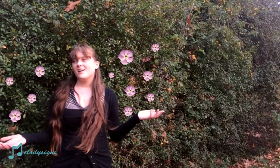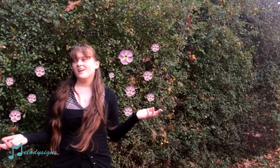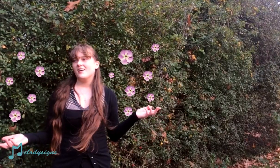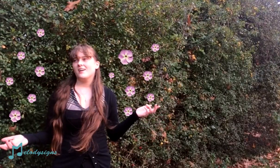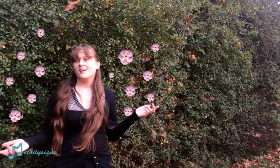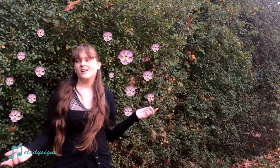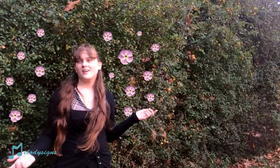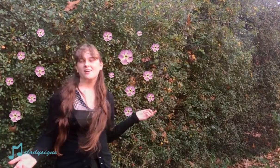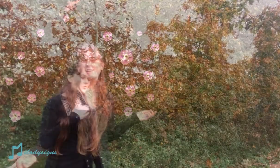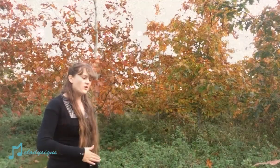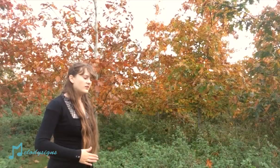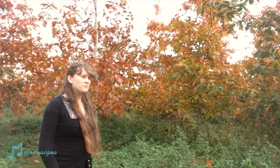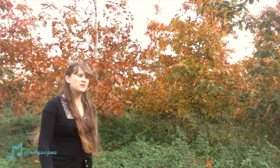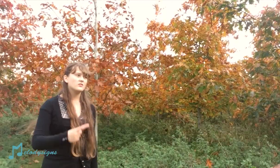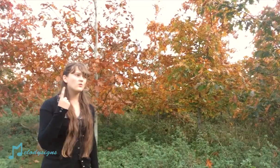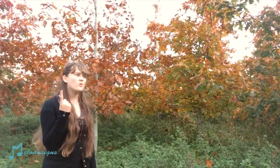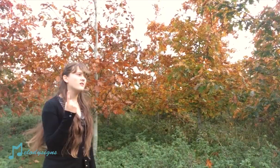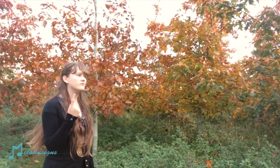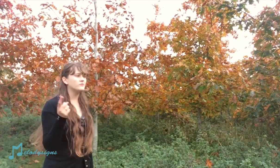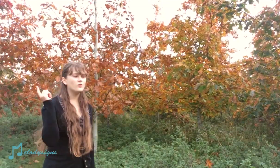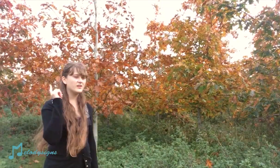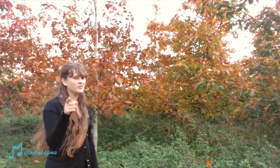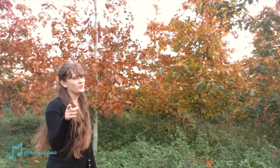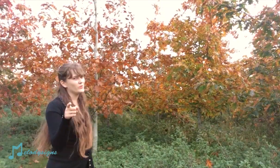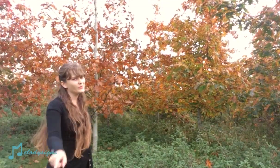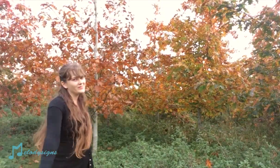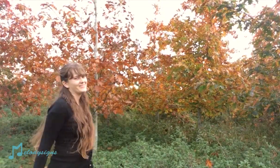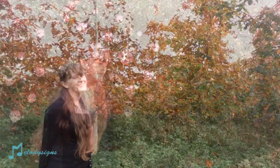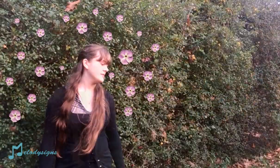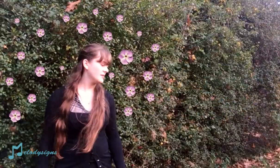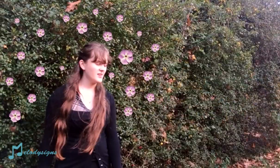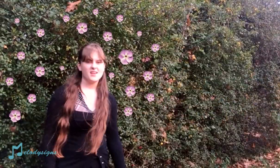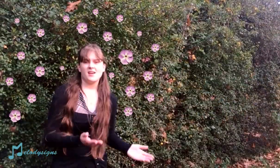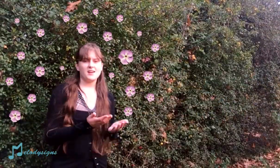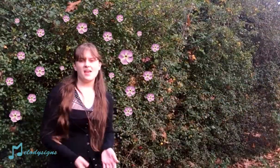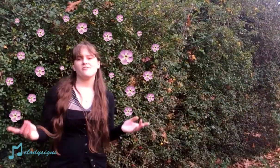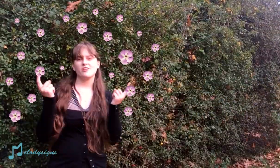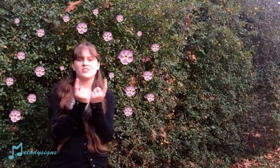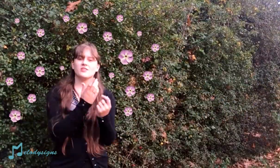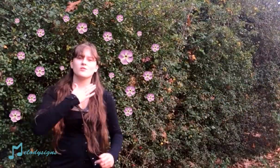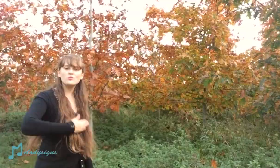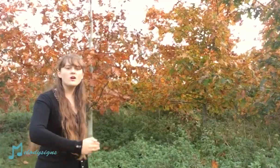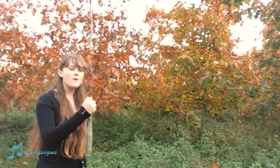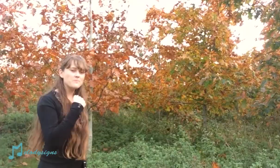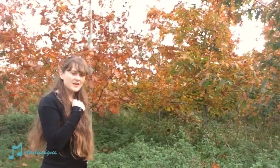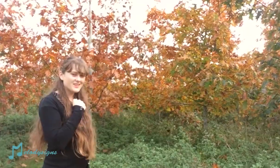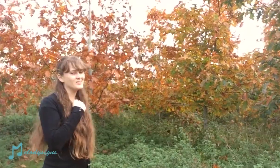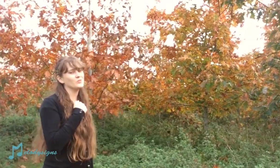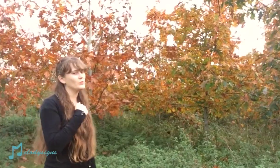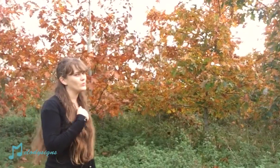I want to be the one for you And everything you want me to